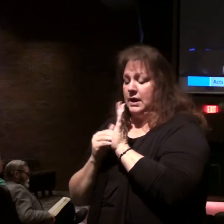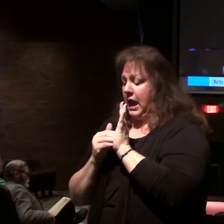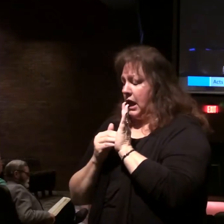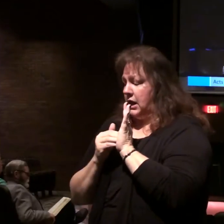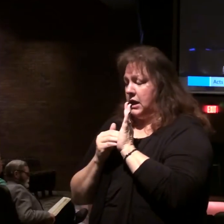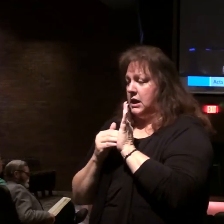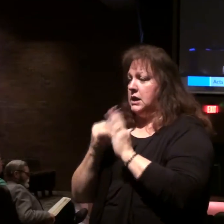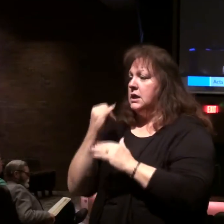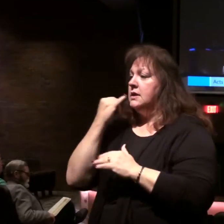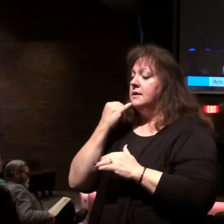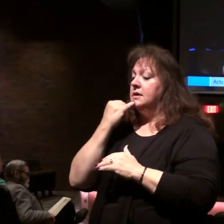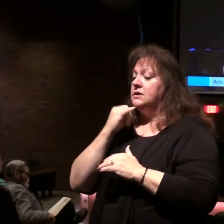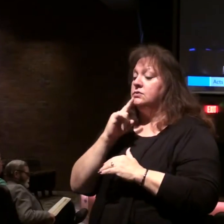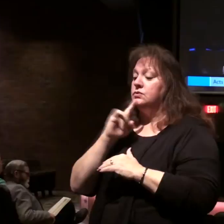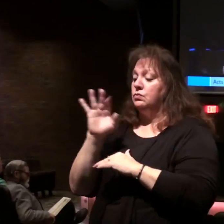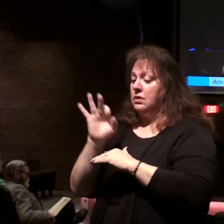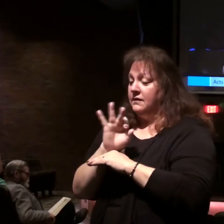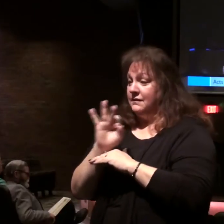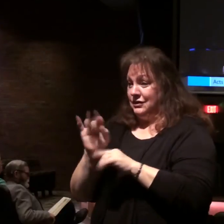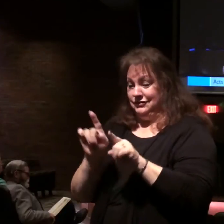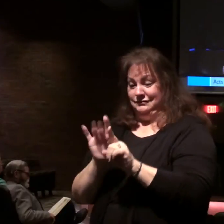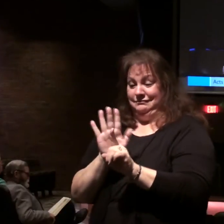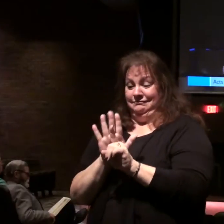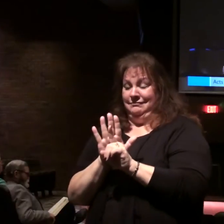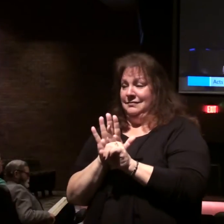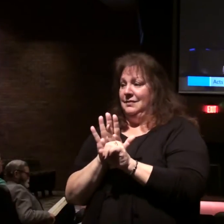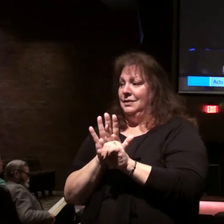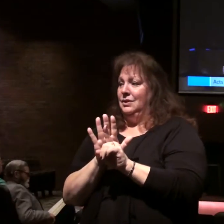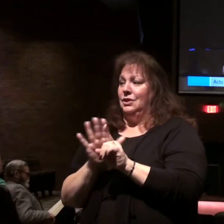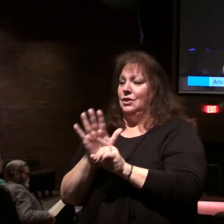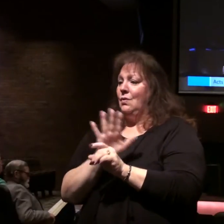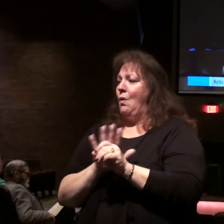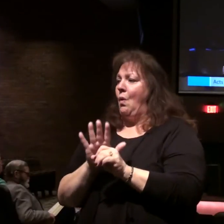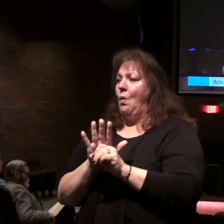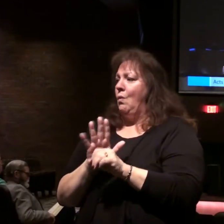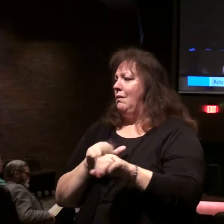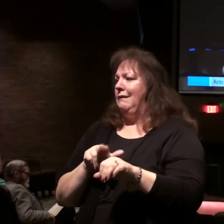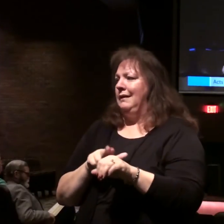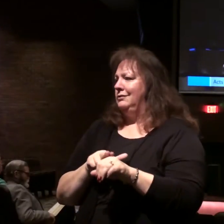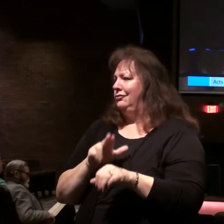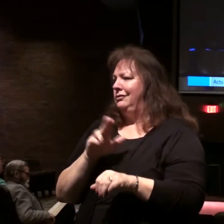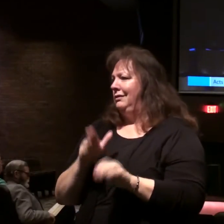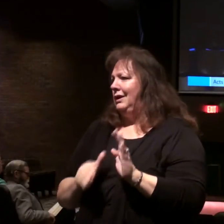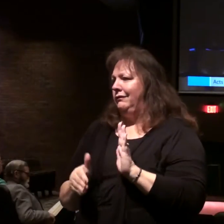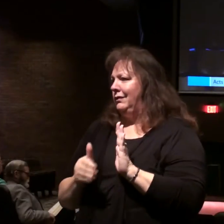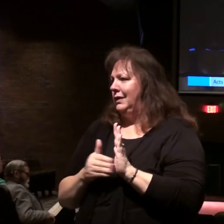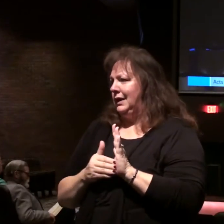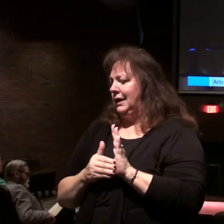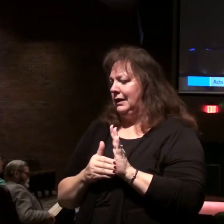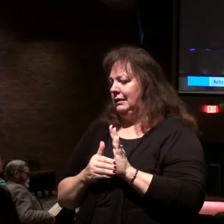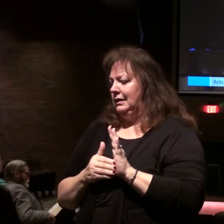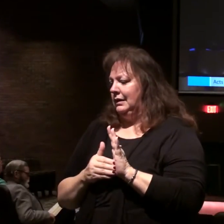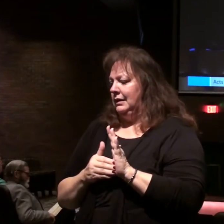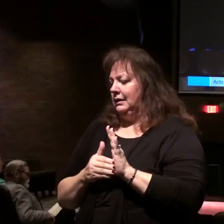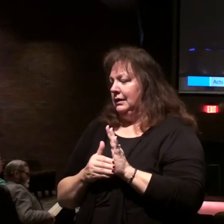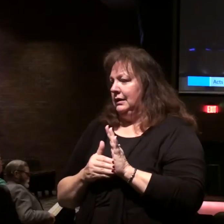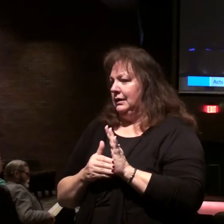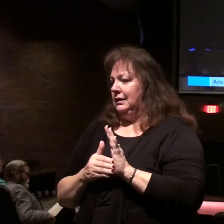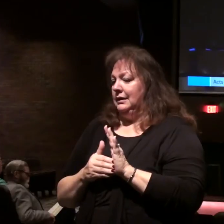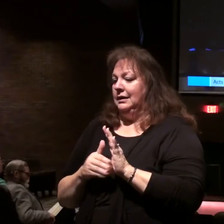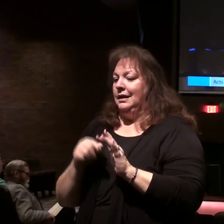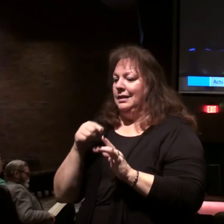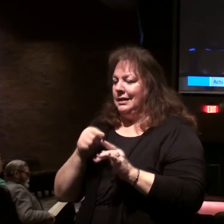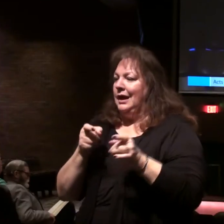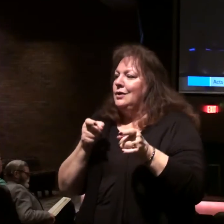Israel truly function as an independent nation and kingdom. It's dominated